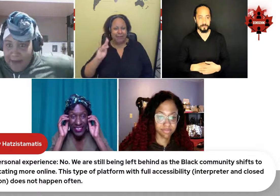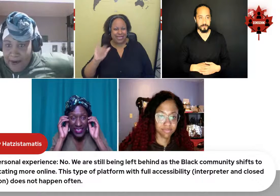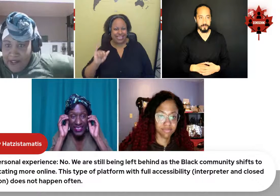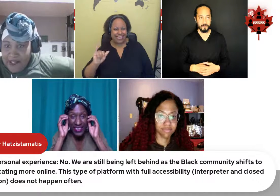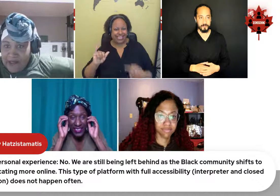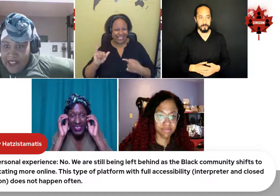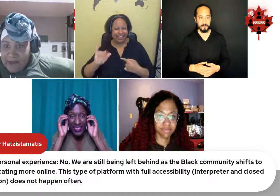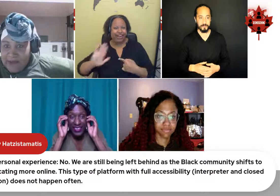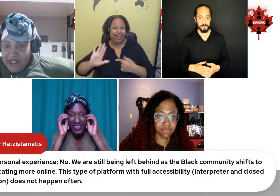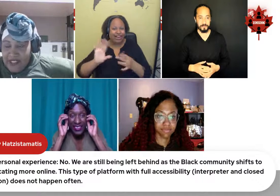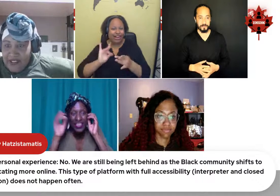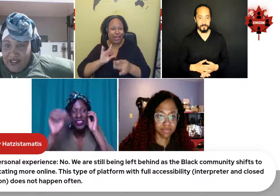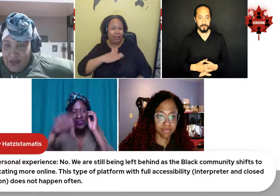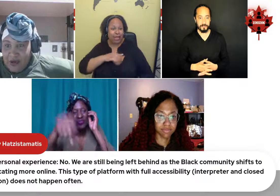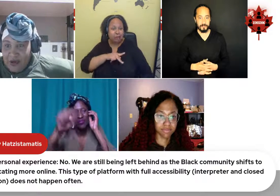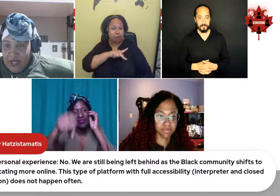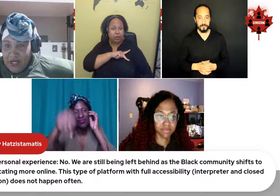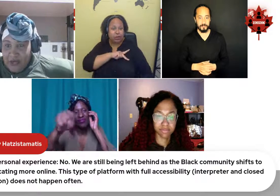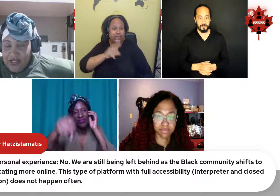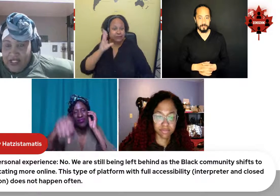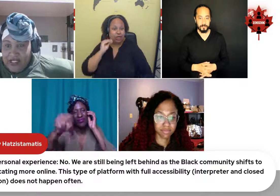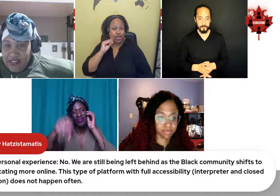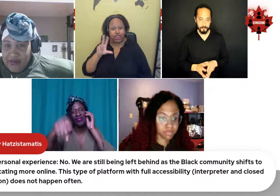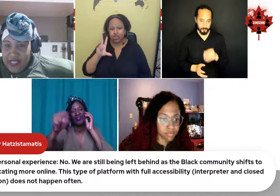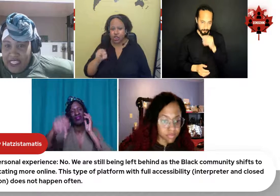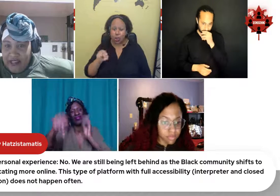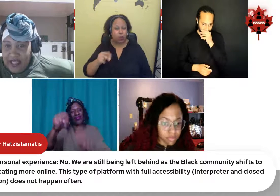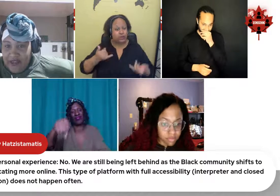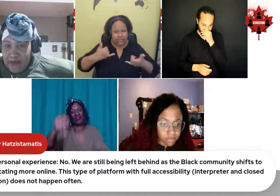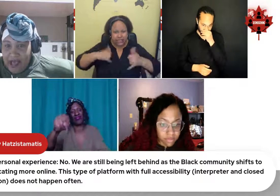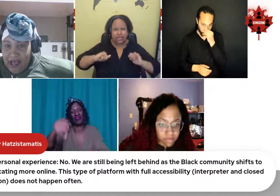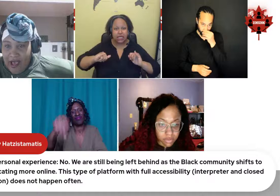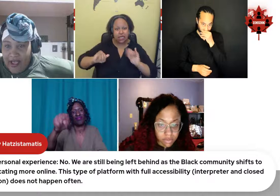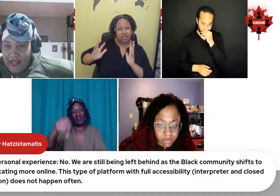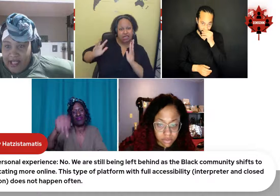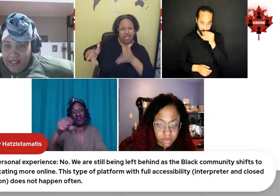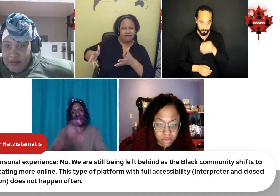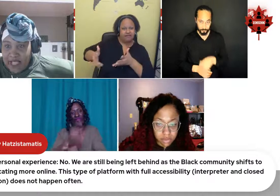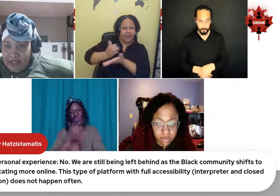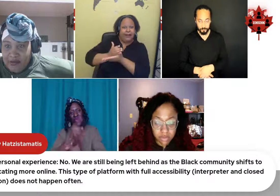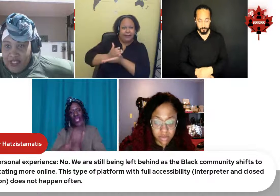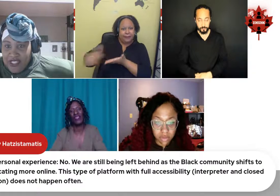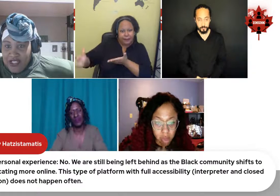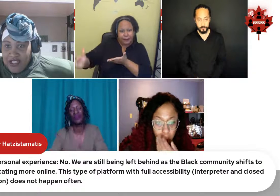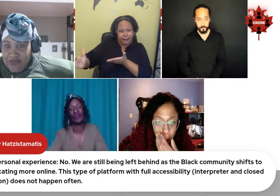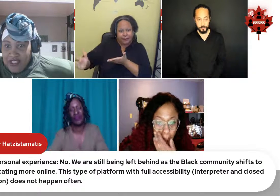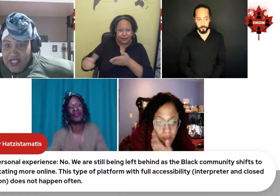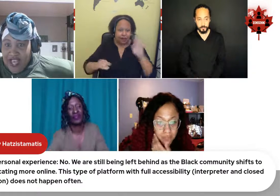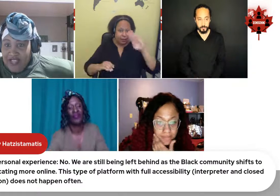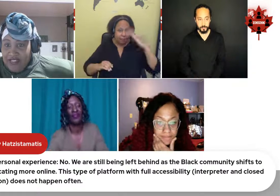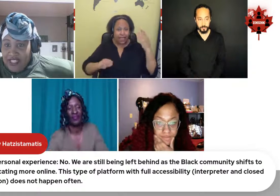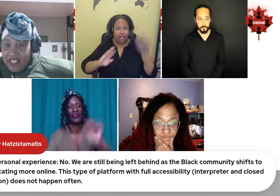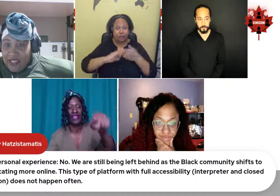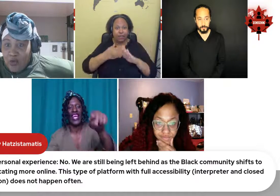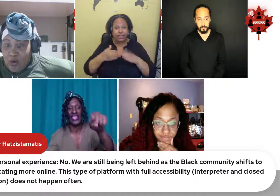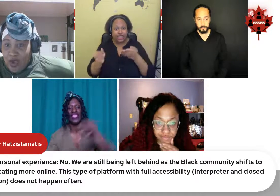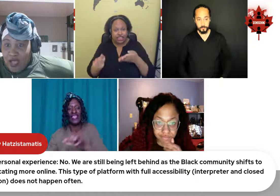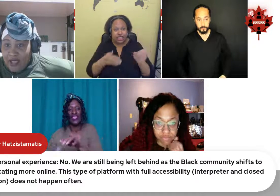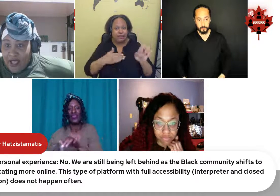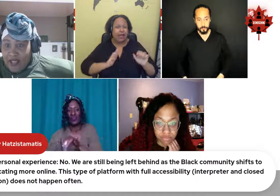personal experience, no, we're still being left behind as the black community shifts to advocating more online.